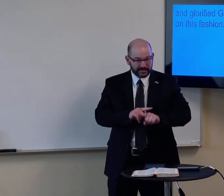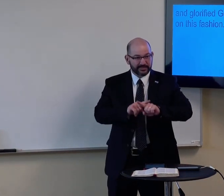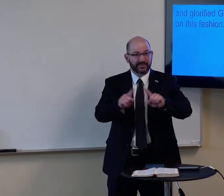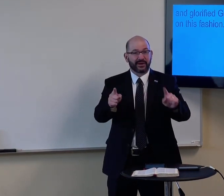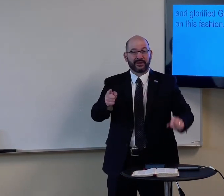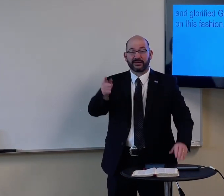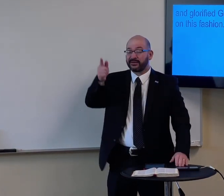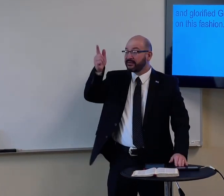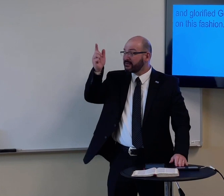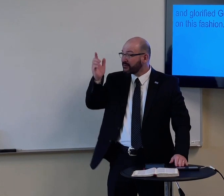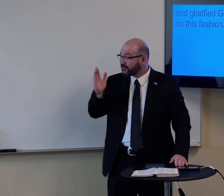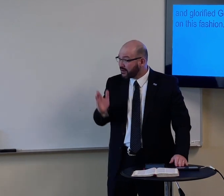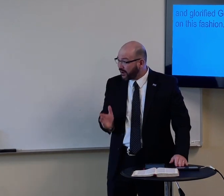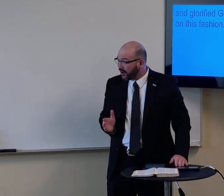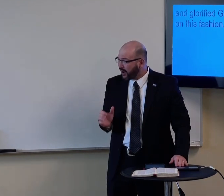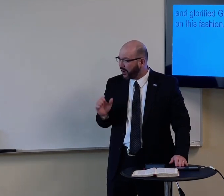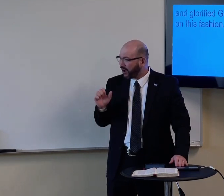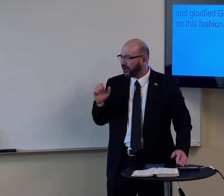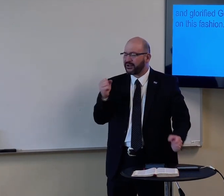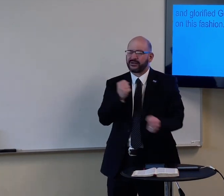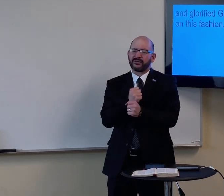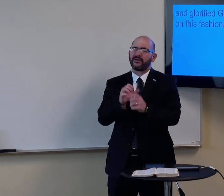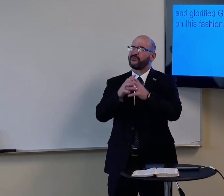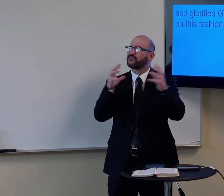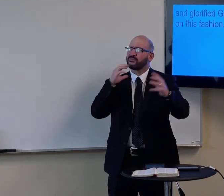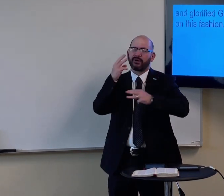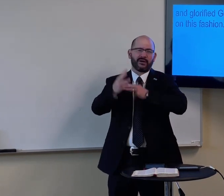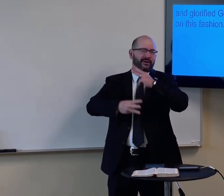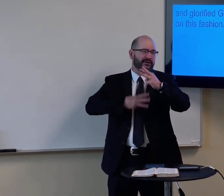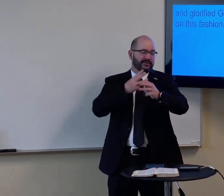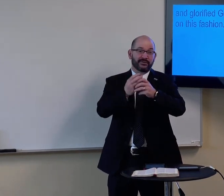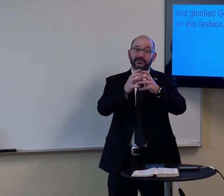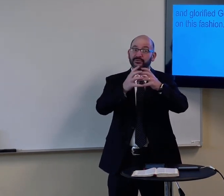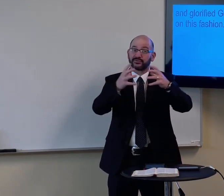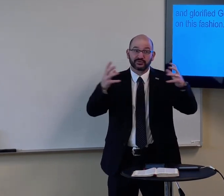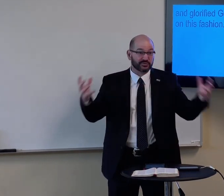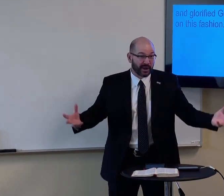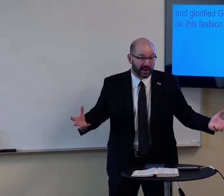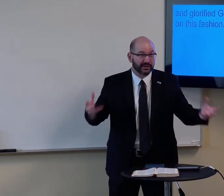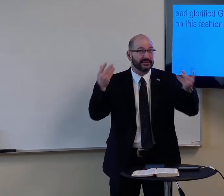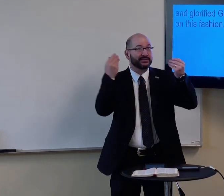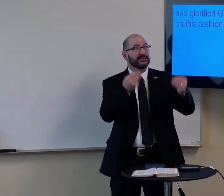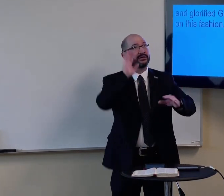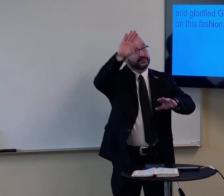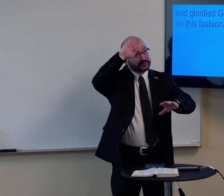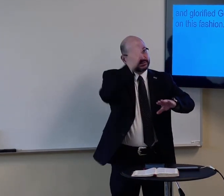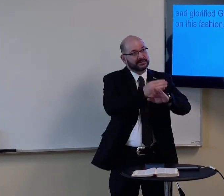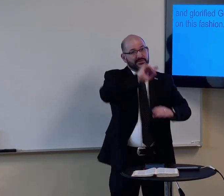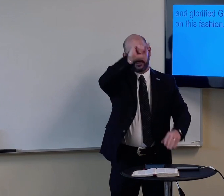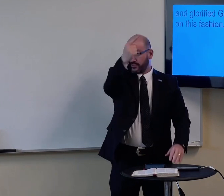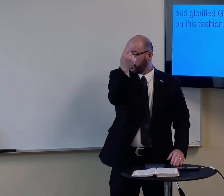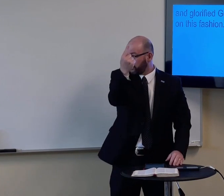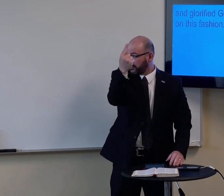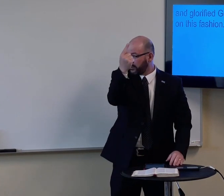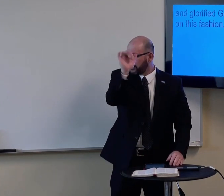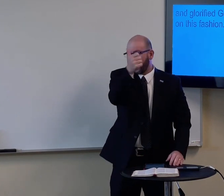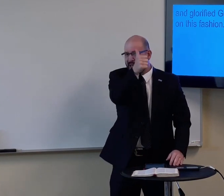upon all. But God loved the world so much that he gave us his only son.